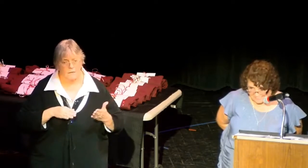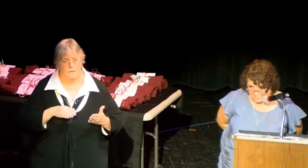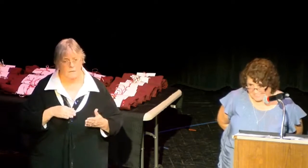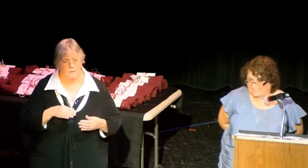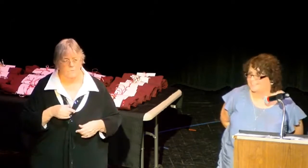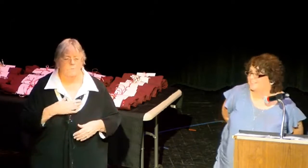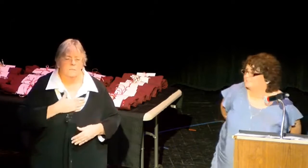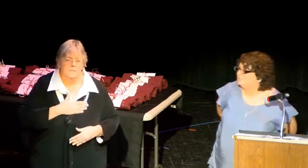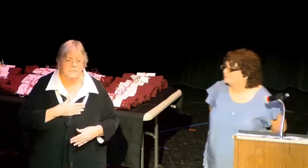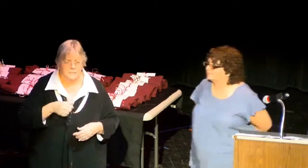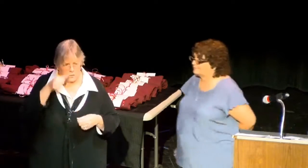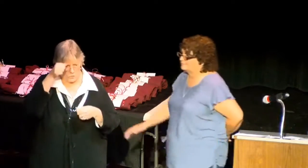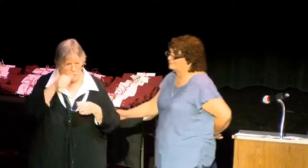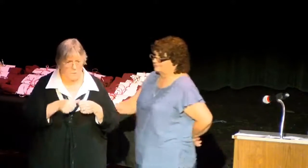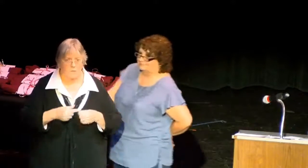this.